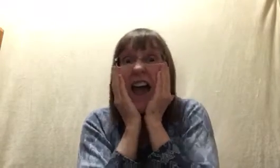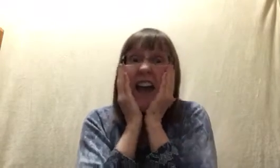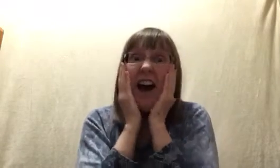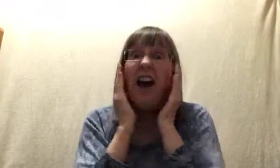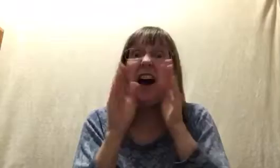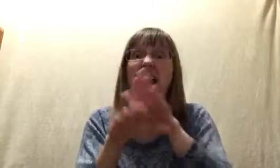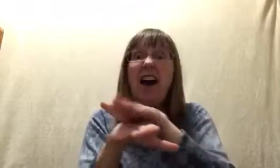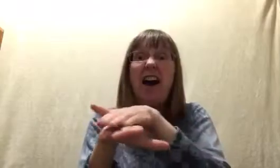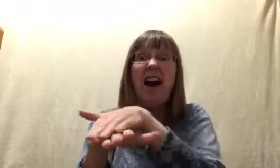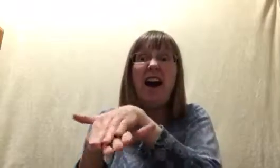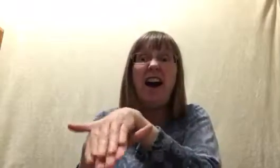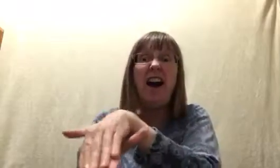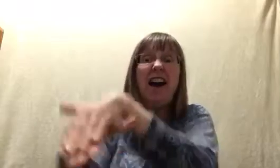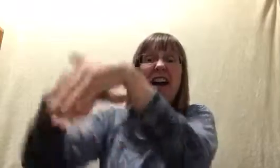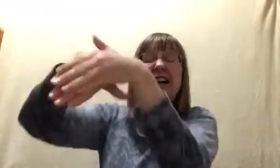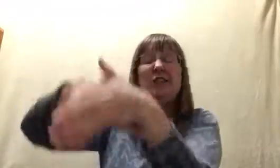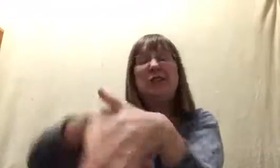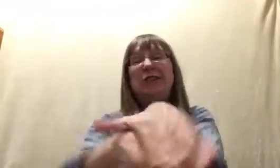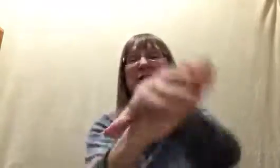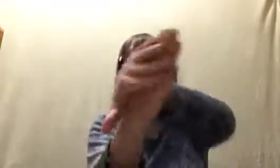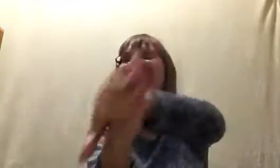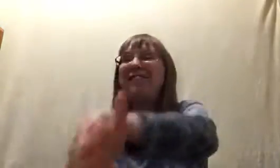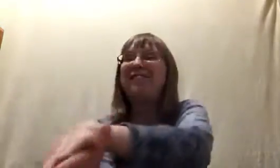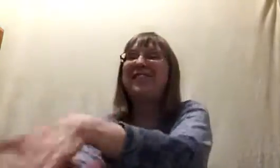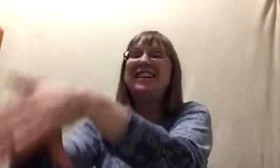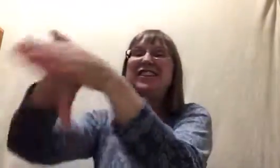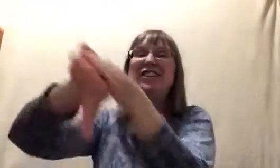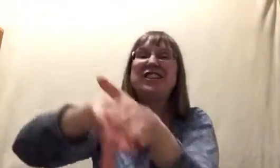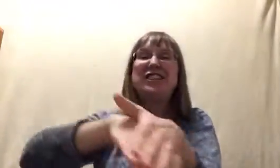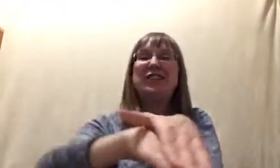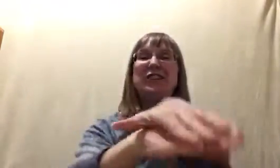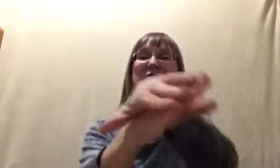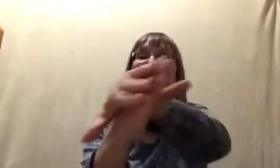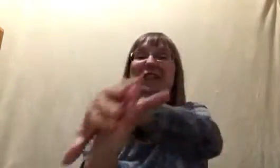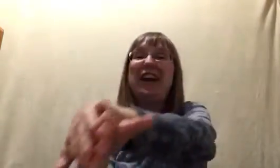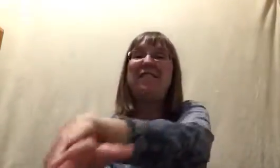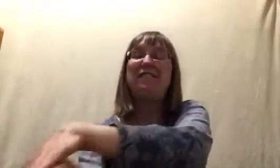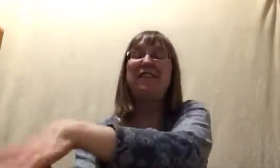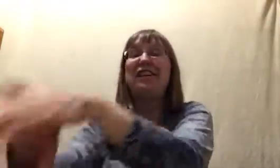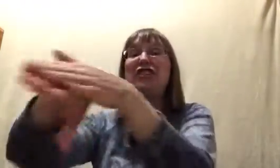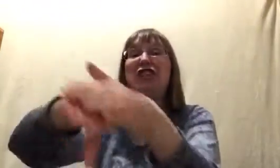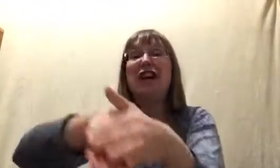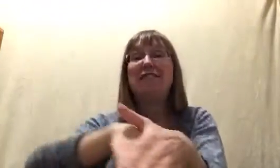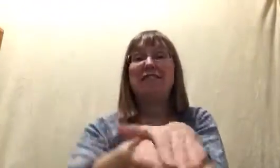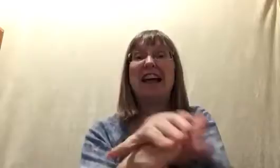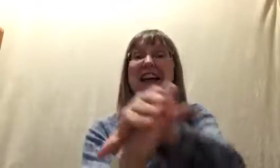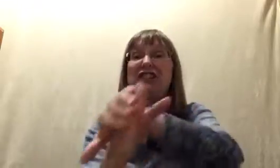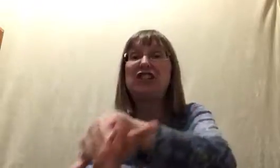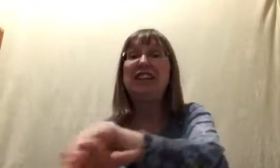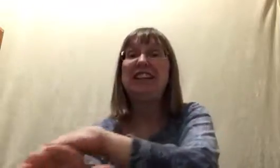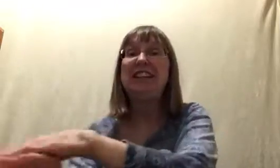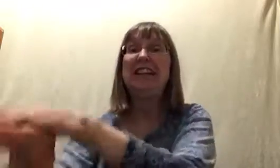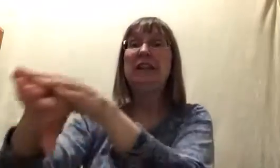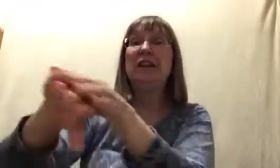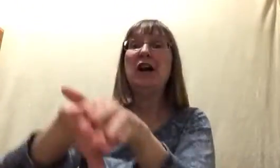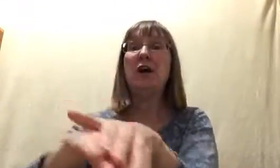a tuna fish, tuna fish, flashing in the